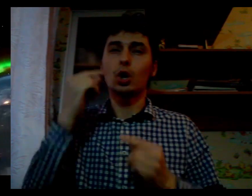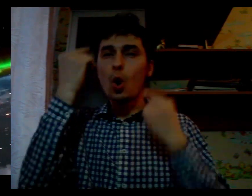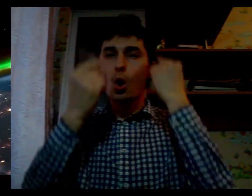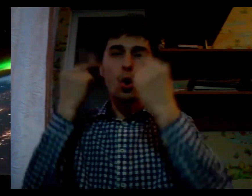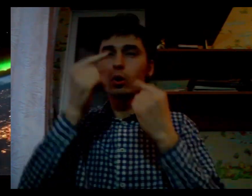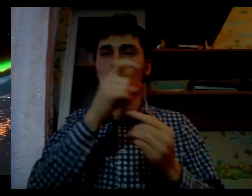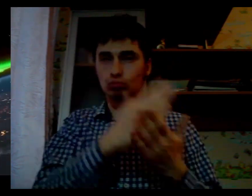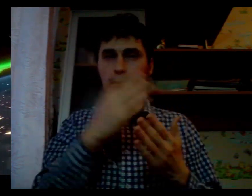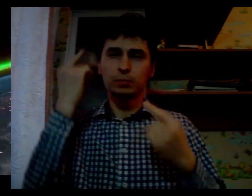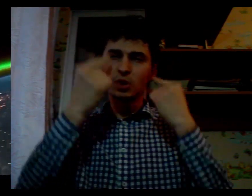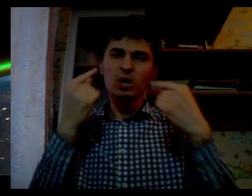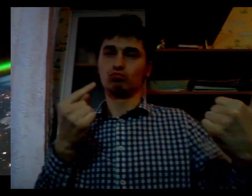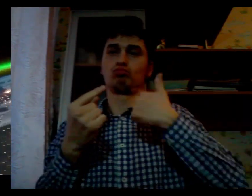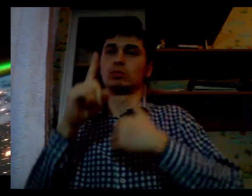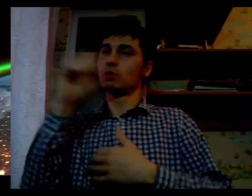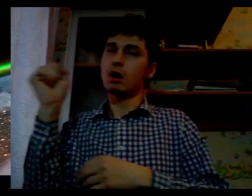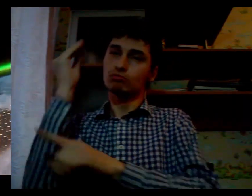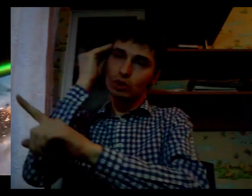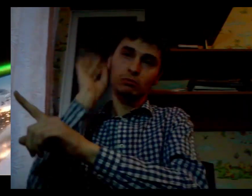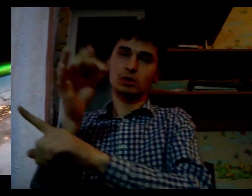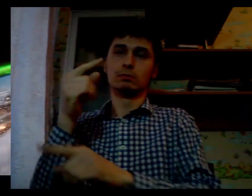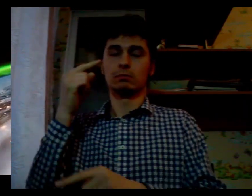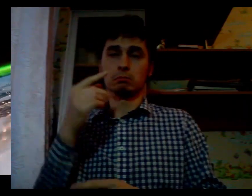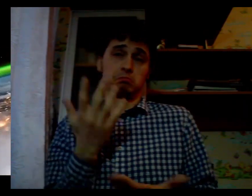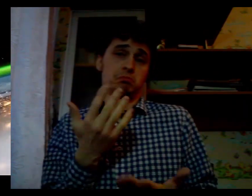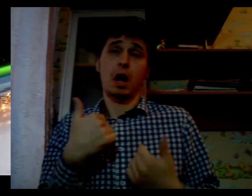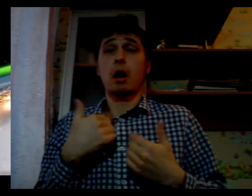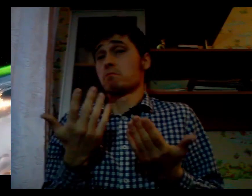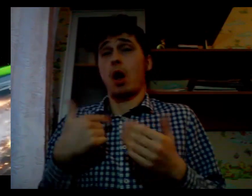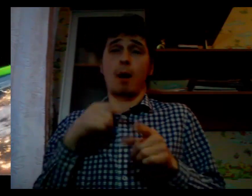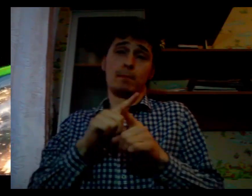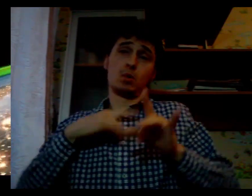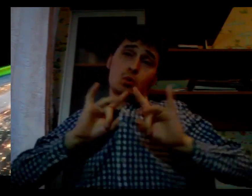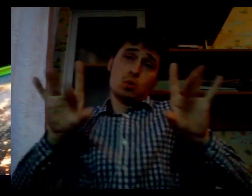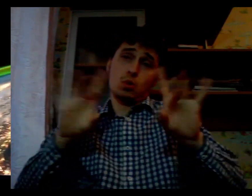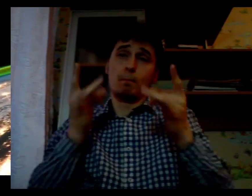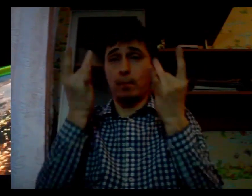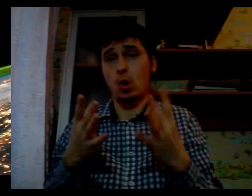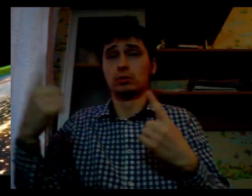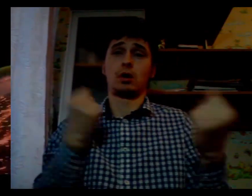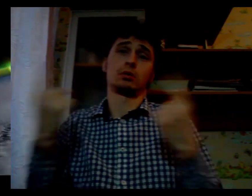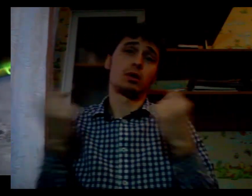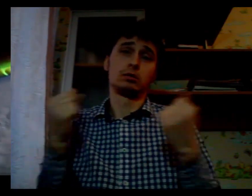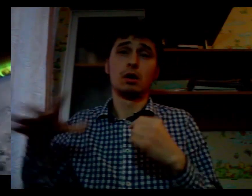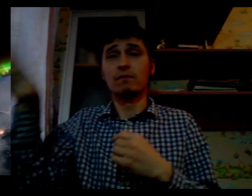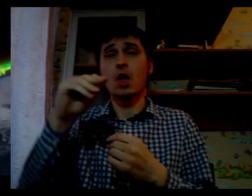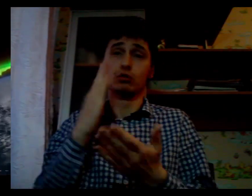Realizing this goal will require an intrepidorial spirit, a new generation of scientists.